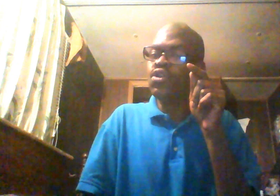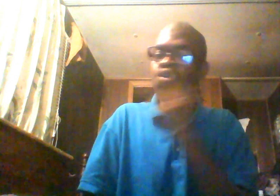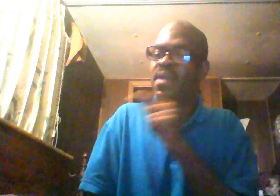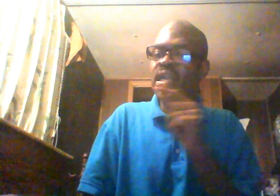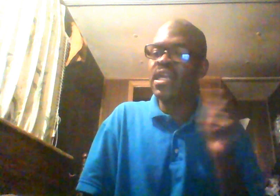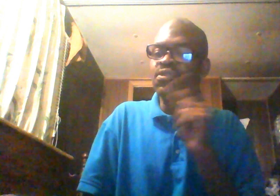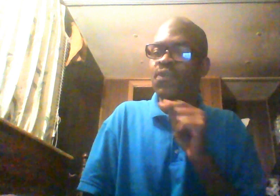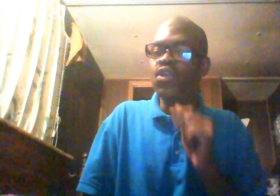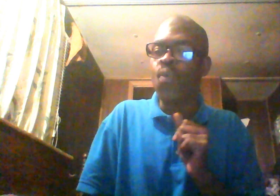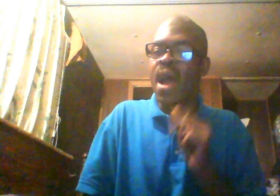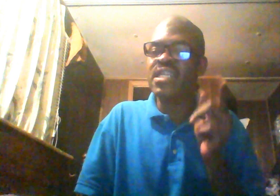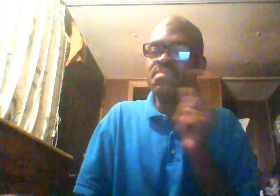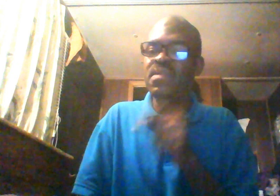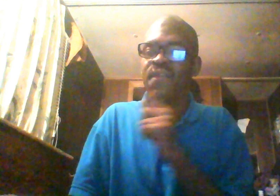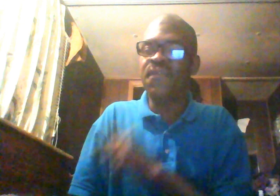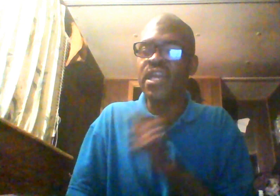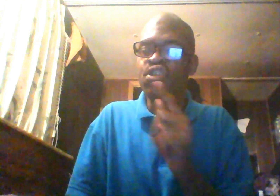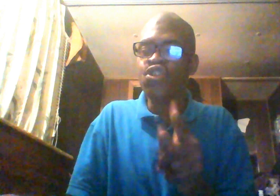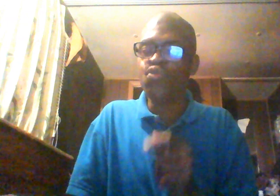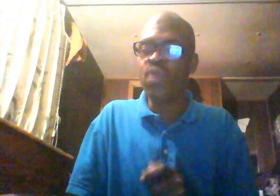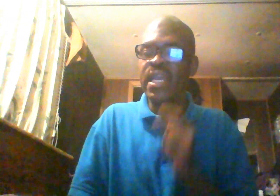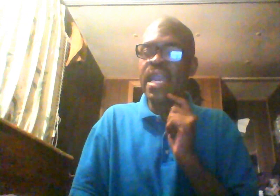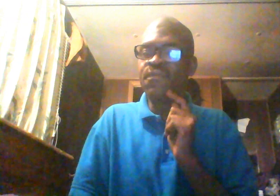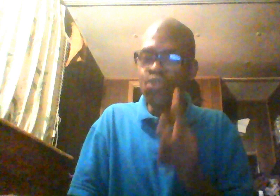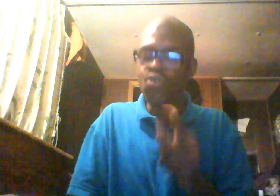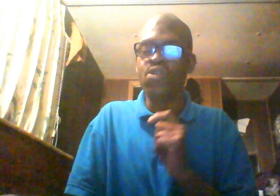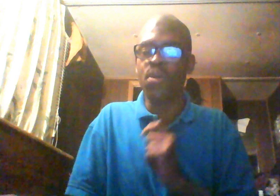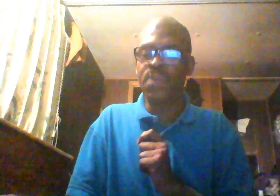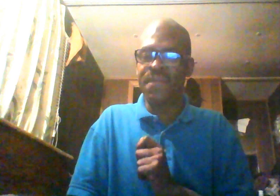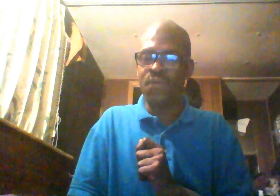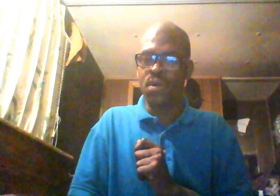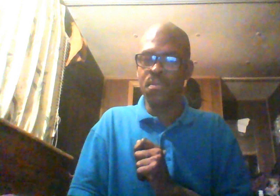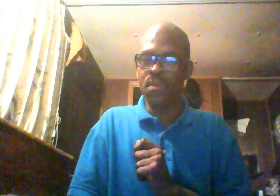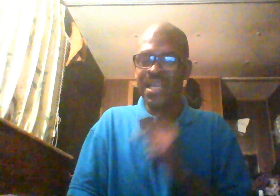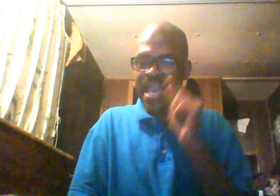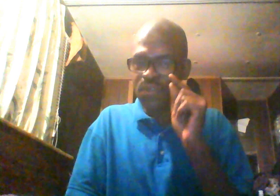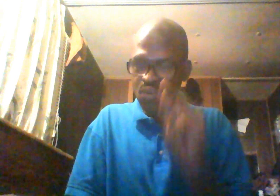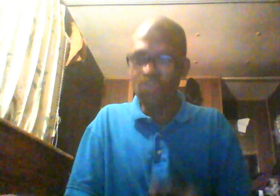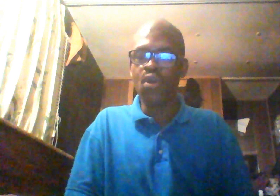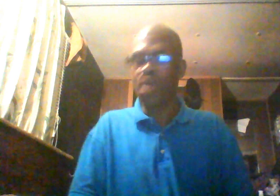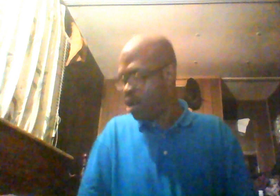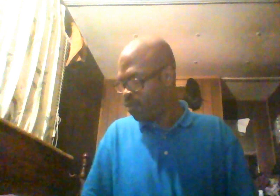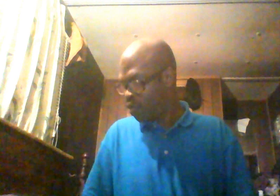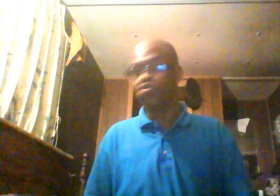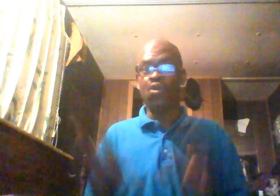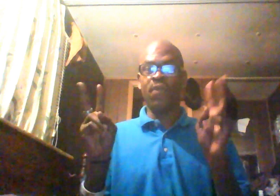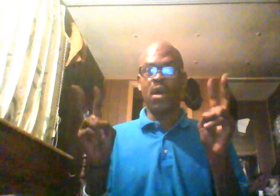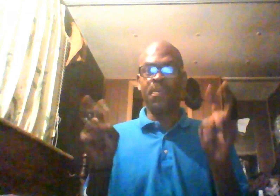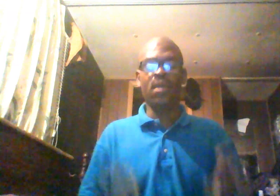You've been in the industry for a little while. This nigga fed you. And, gave you your platform. Gave you your crossover appeal.